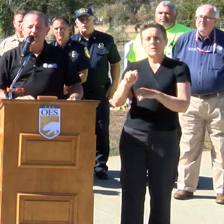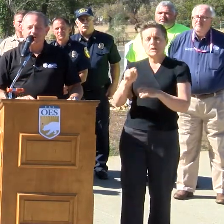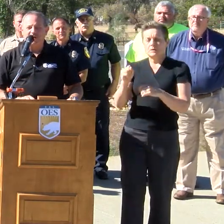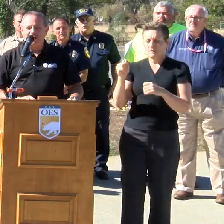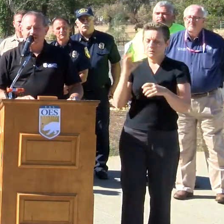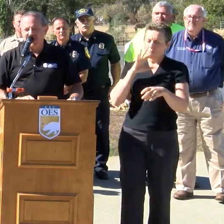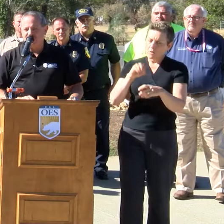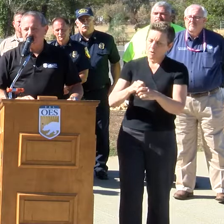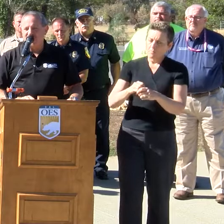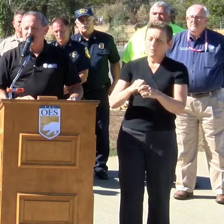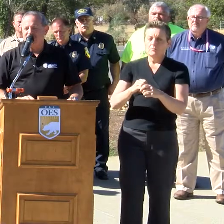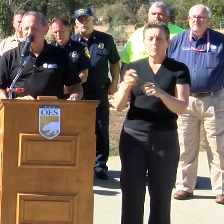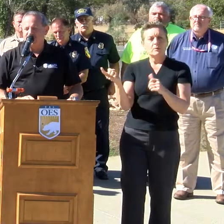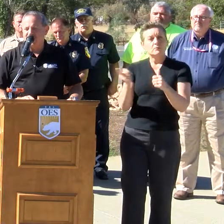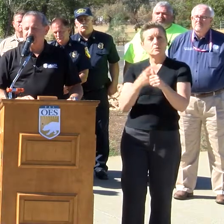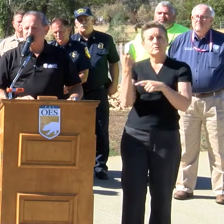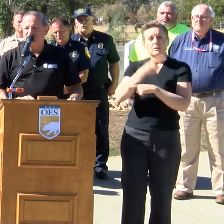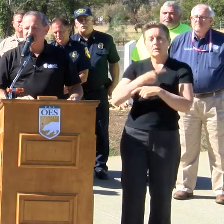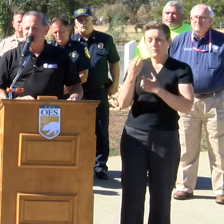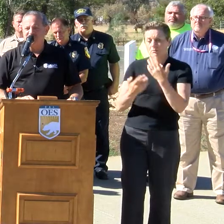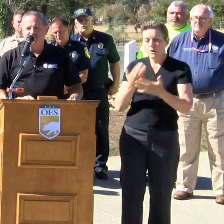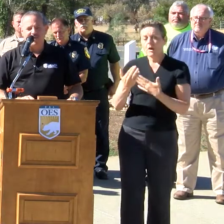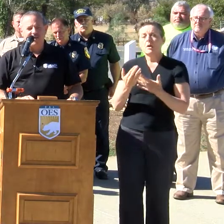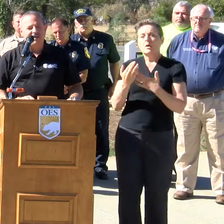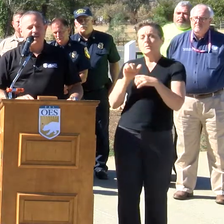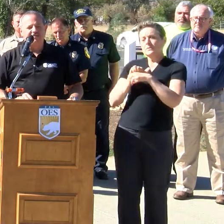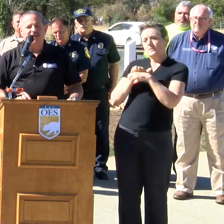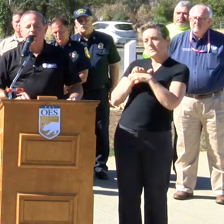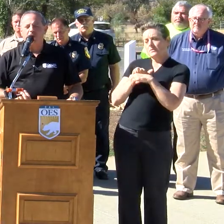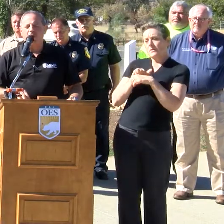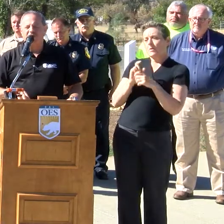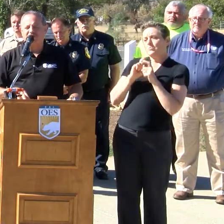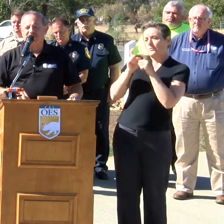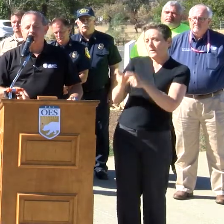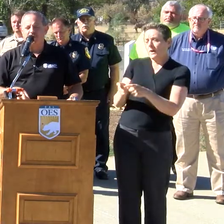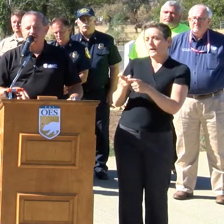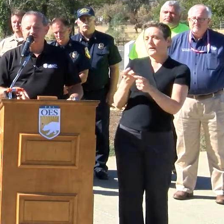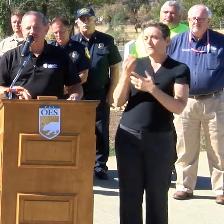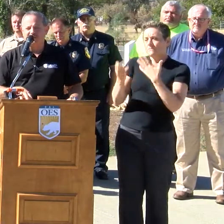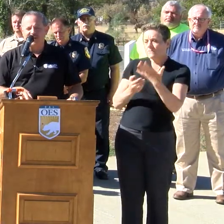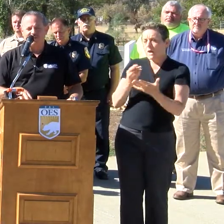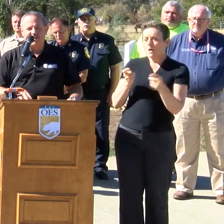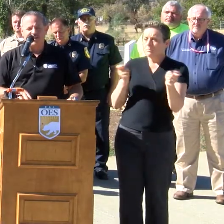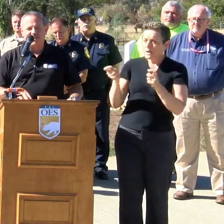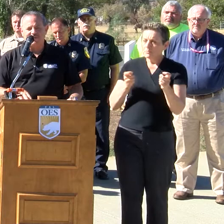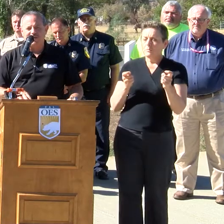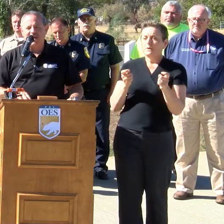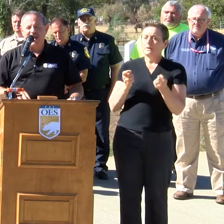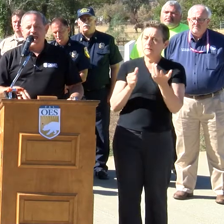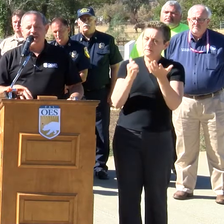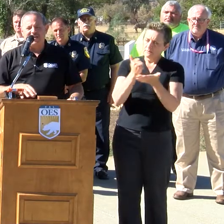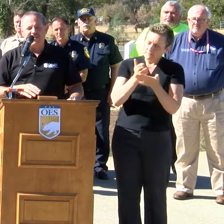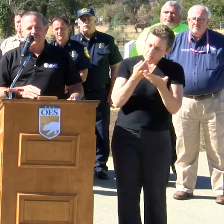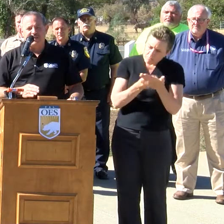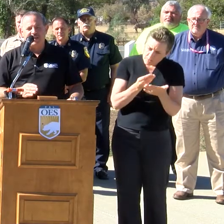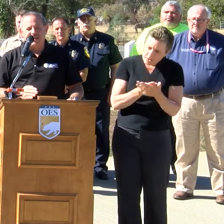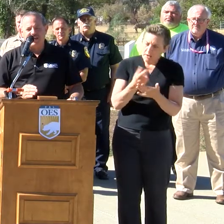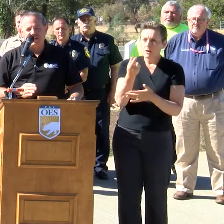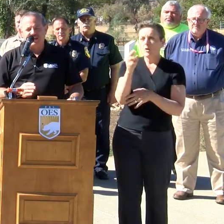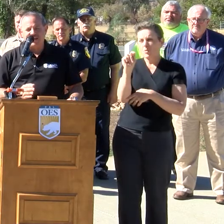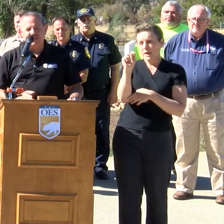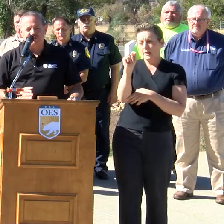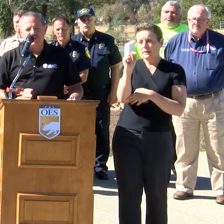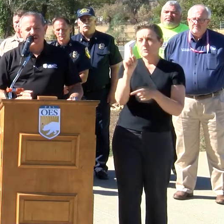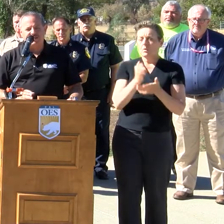of the fire, they provided a fire management assistance grant to help offset the cost of the firefighting effort. And they have been